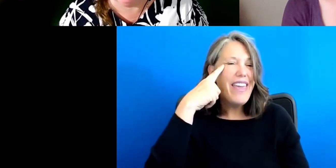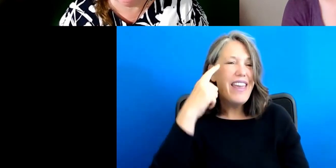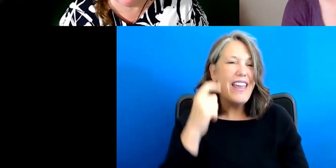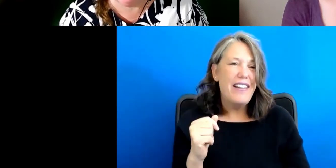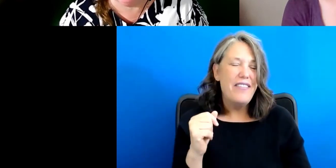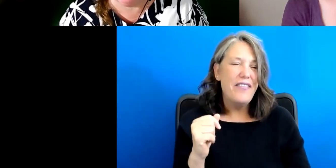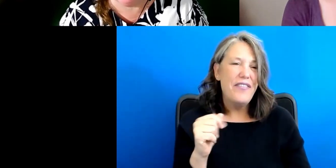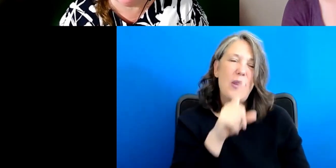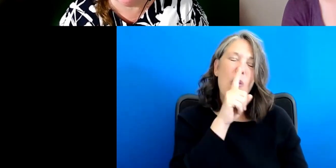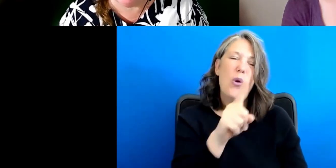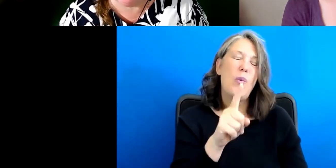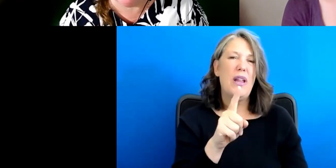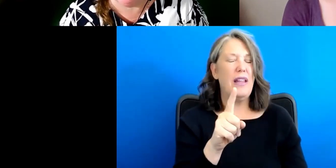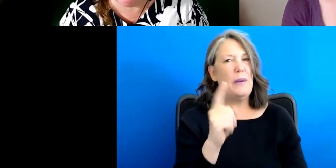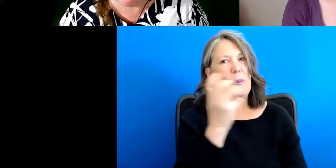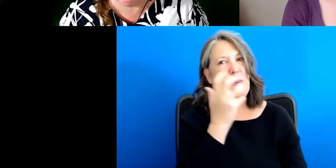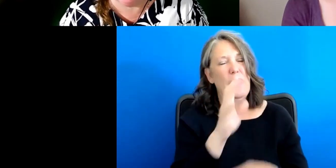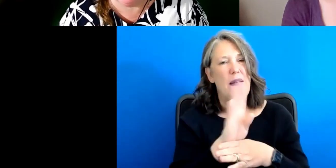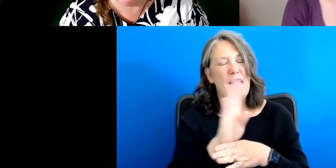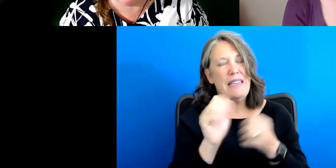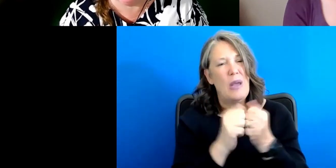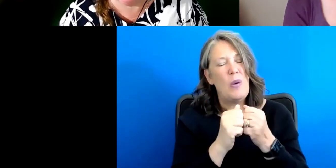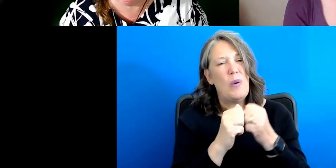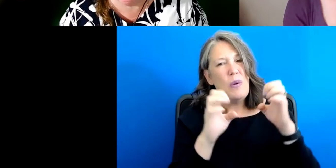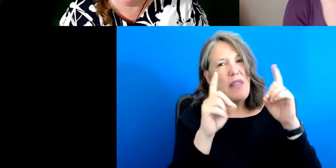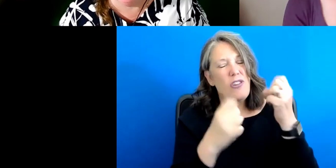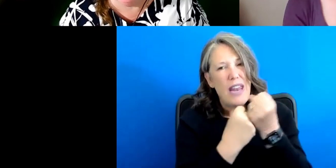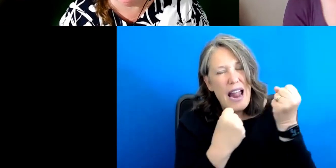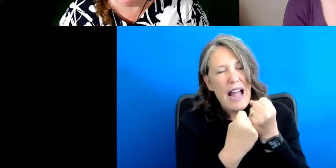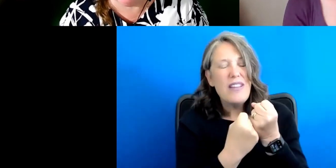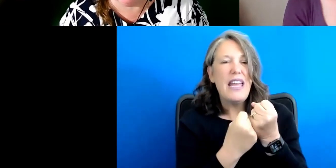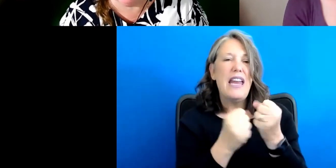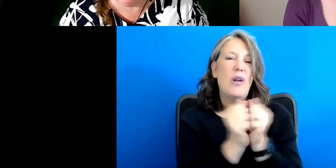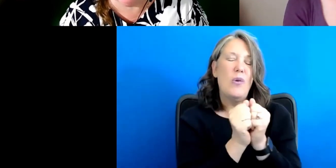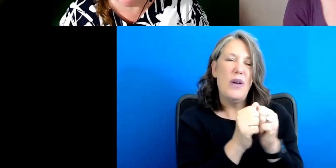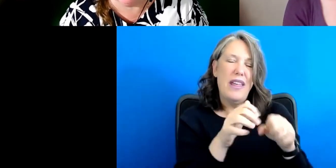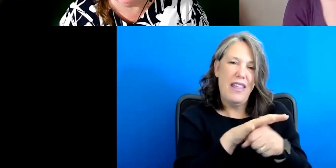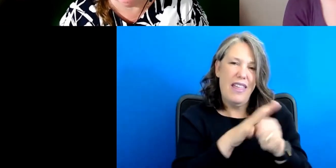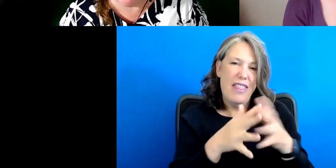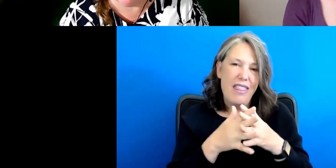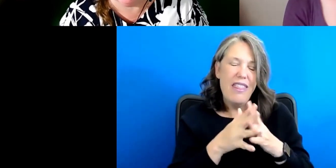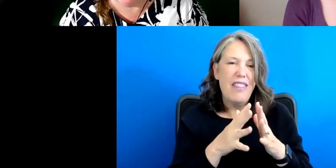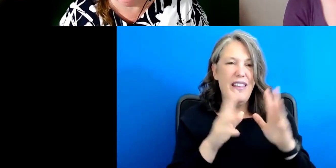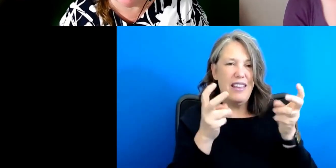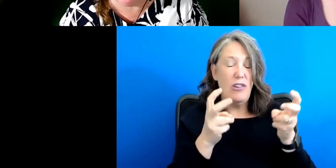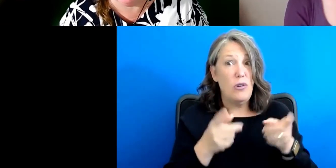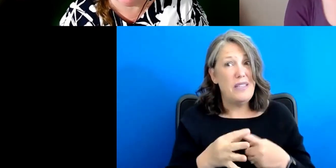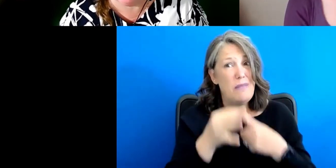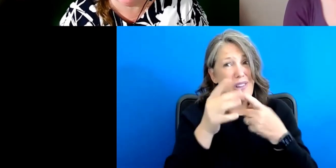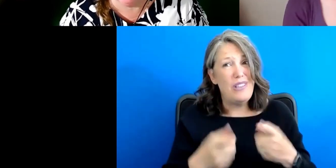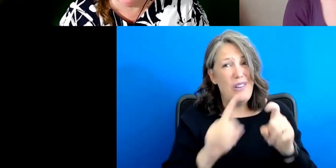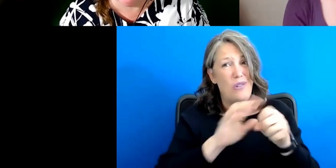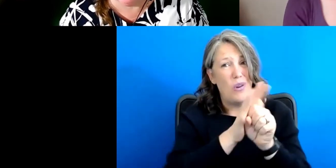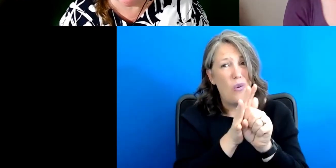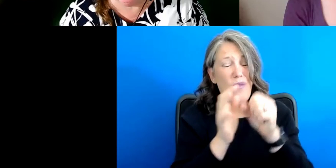they're really super busy with advocating on domestic issues, especially during the COVID pandemic.